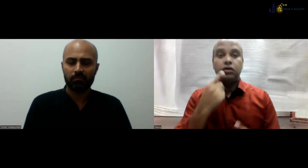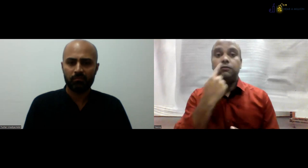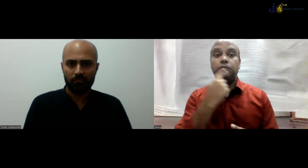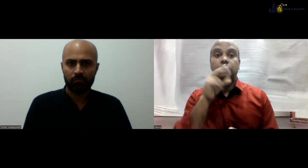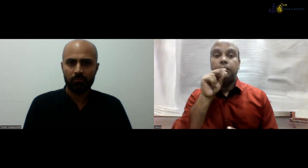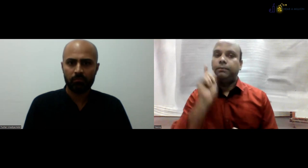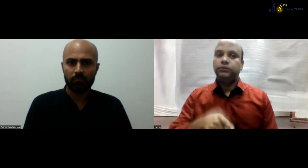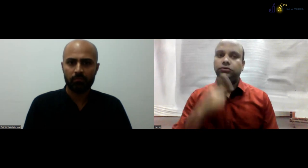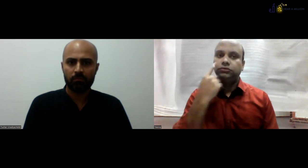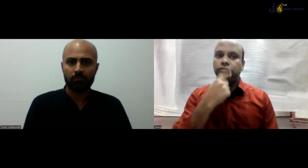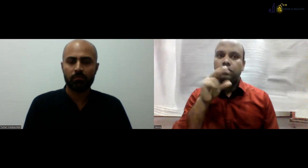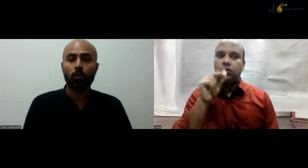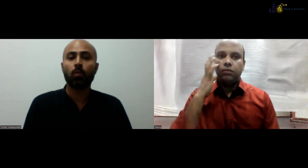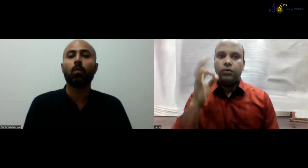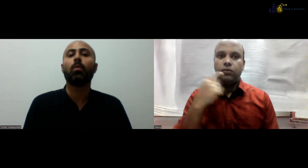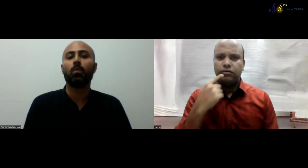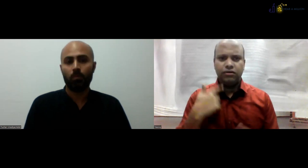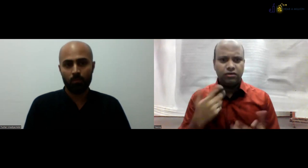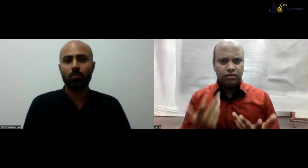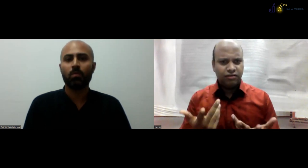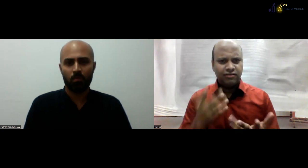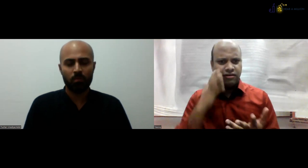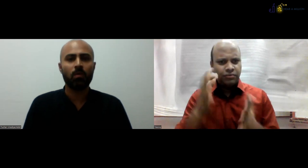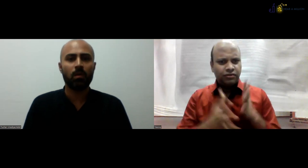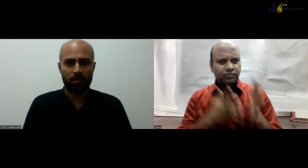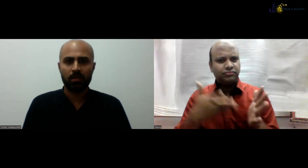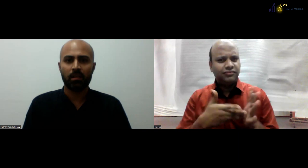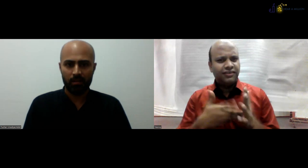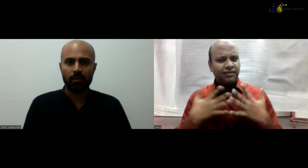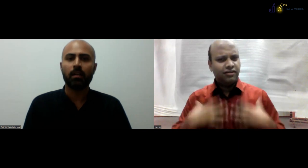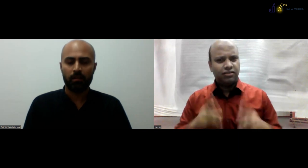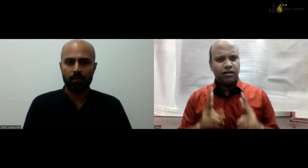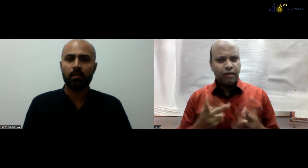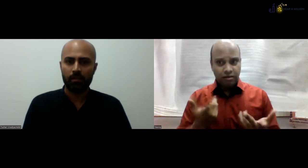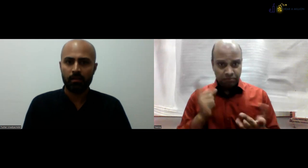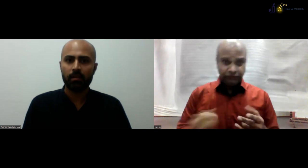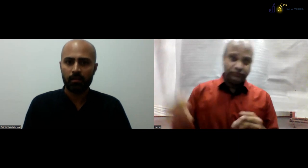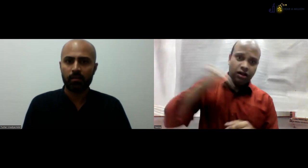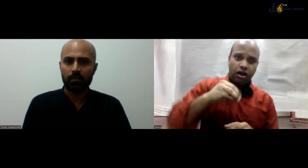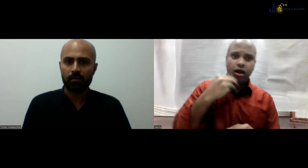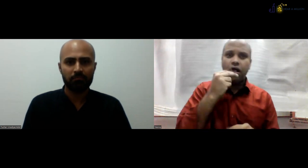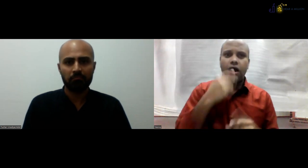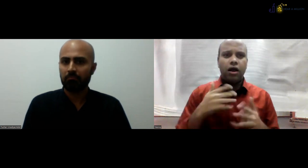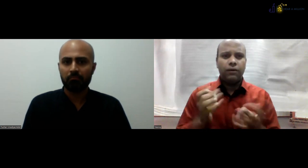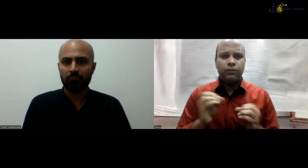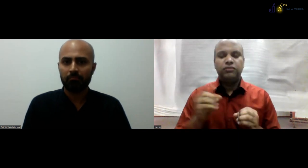allowed to teach them. So they said that you are a deaf person. They said that you need to do the lip reading and all you need to speak. So I told them,